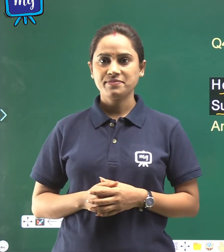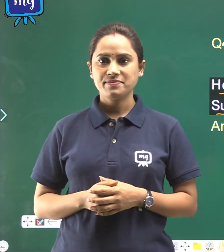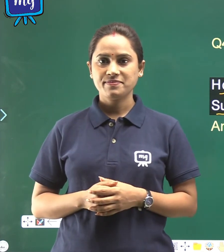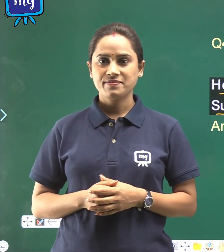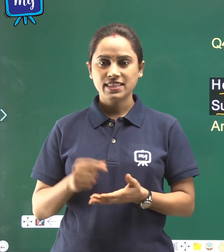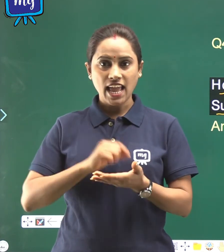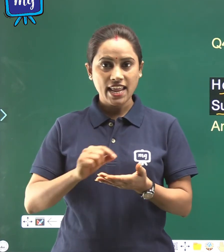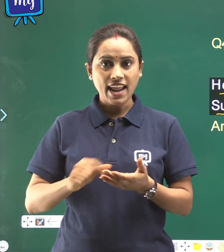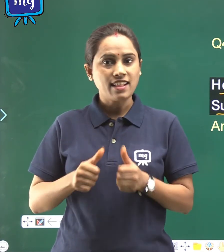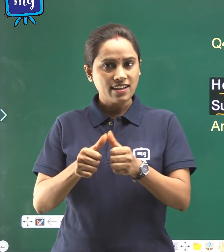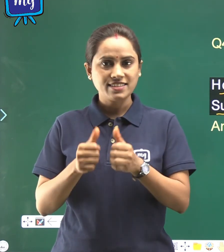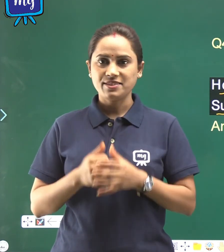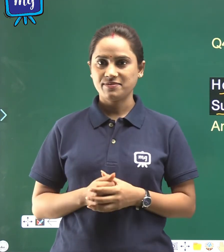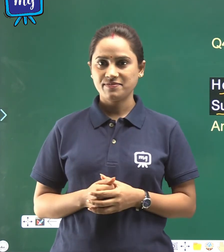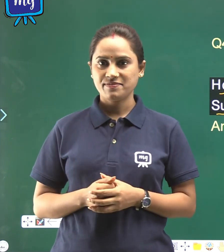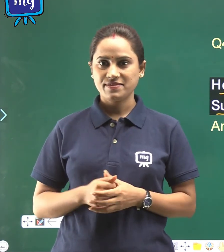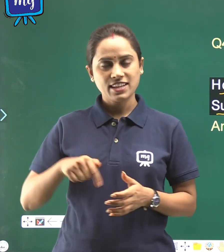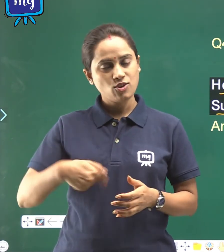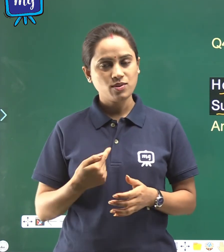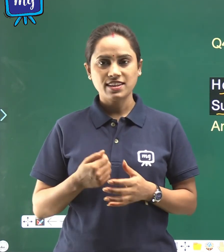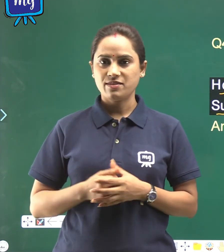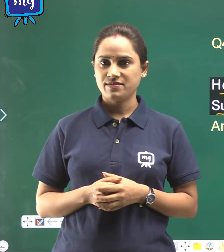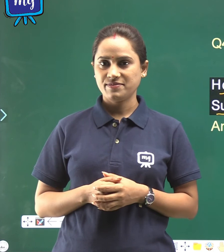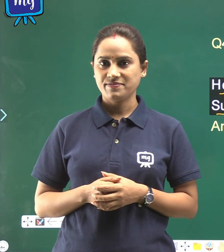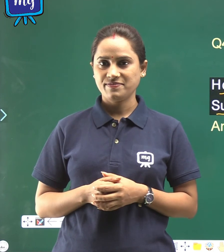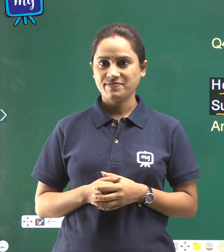Write the answer yourself.